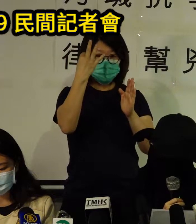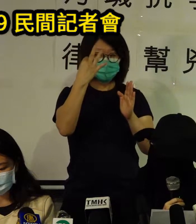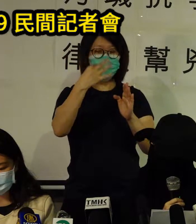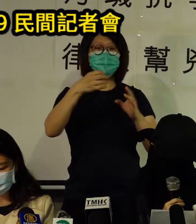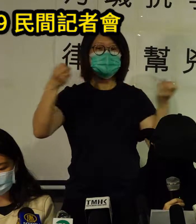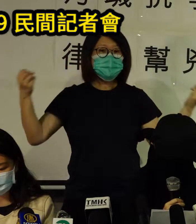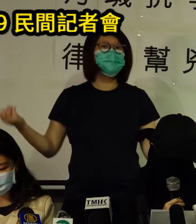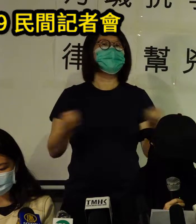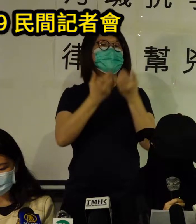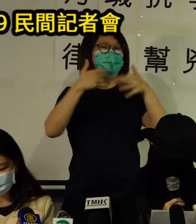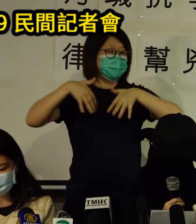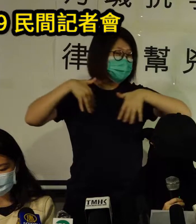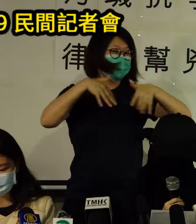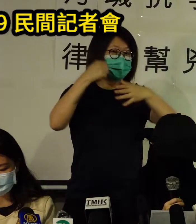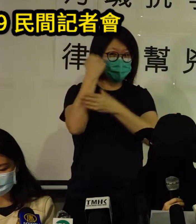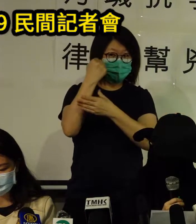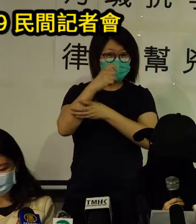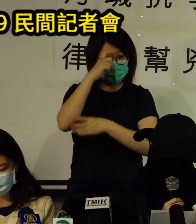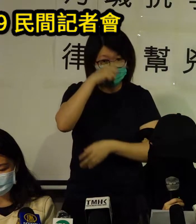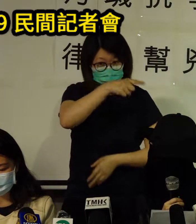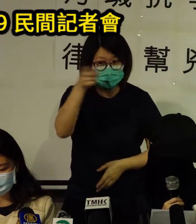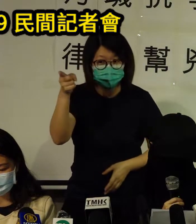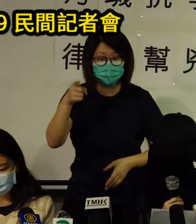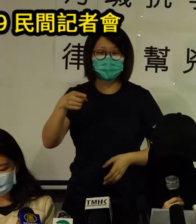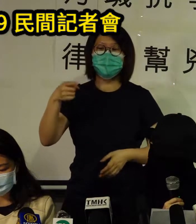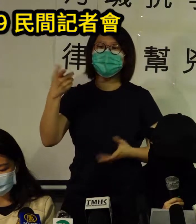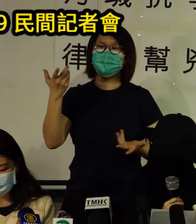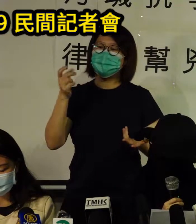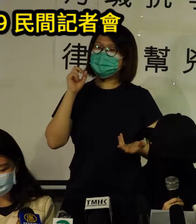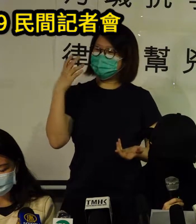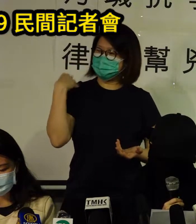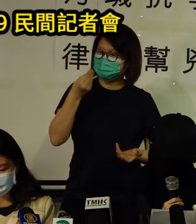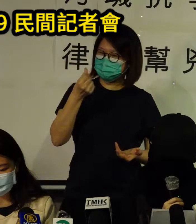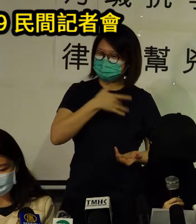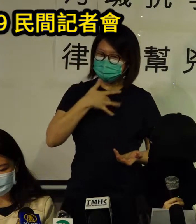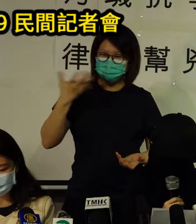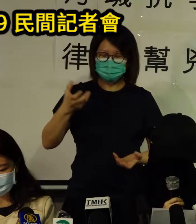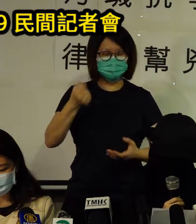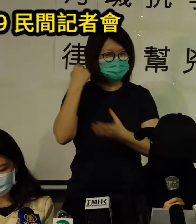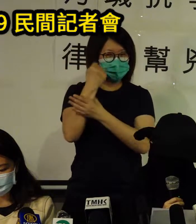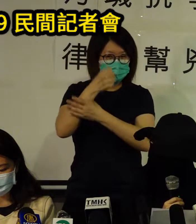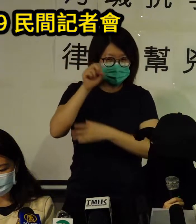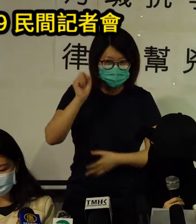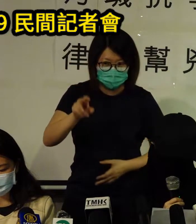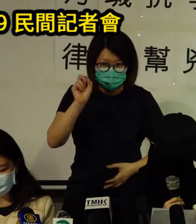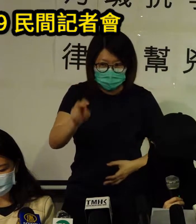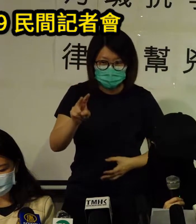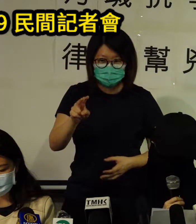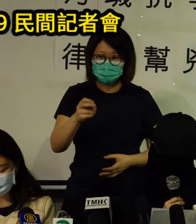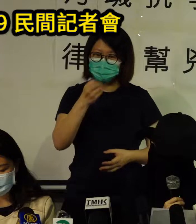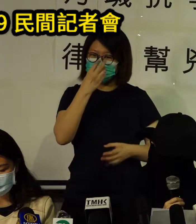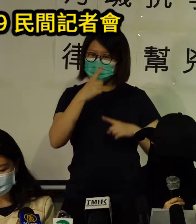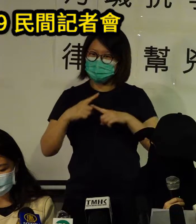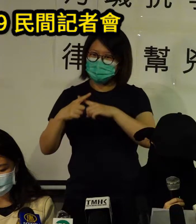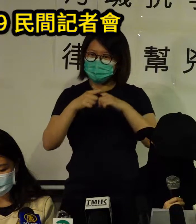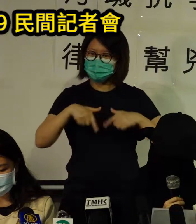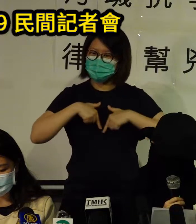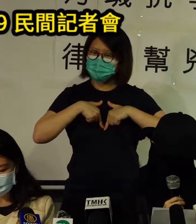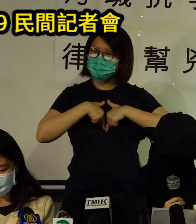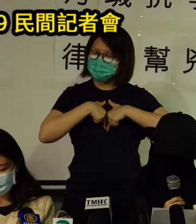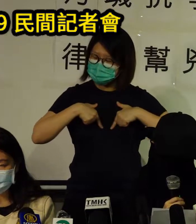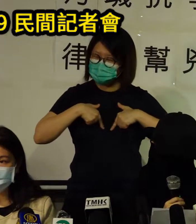that the most notorious parts of article 23 will be excised and through processes of interpretation and amendment